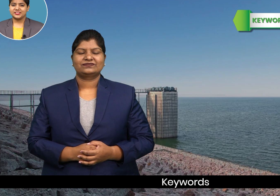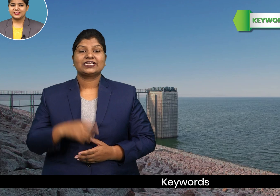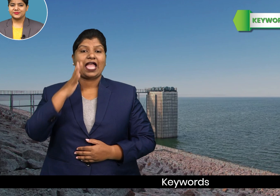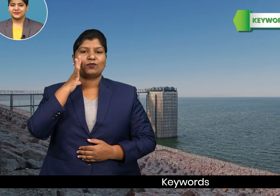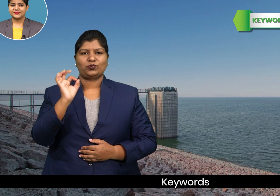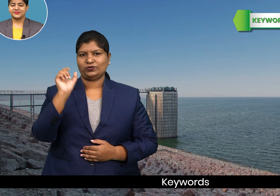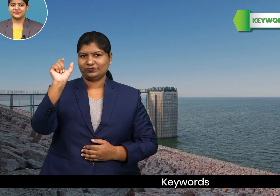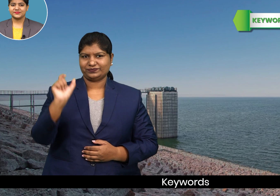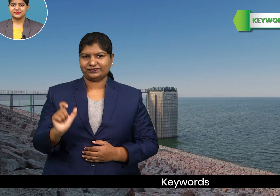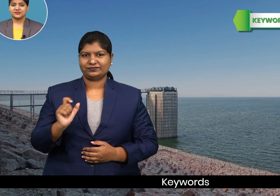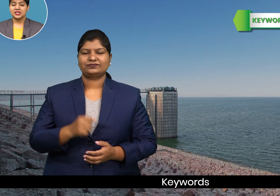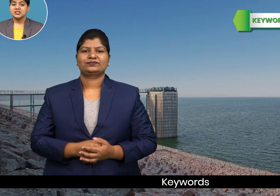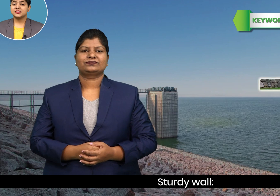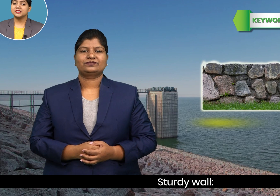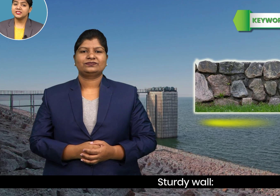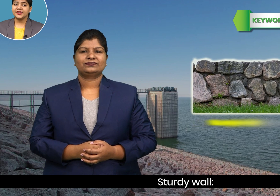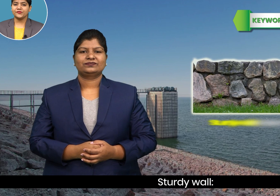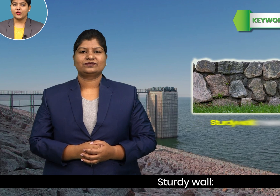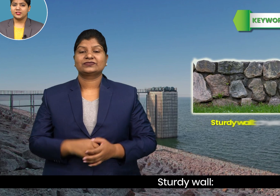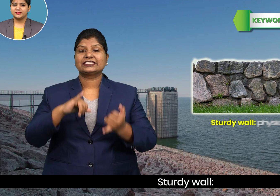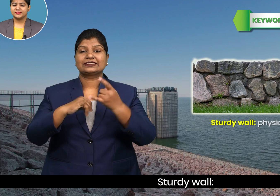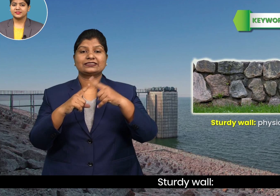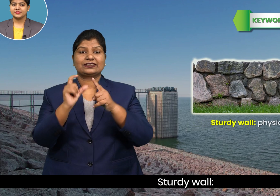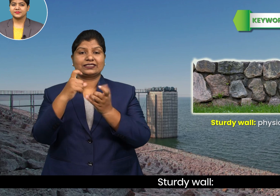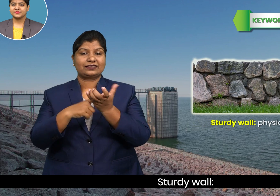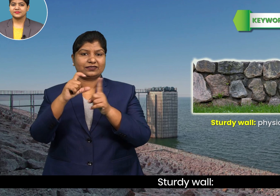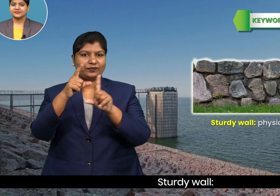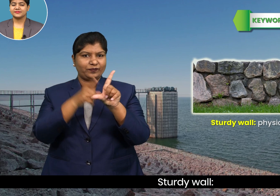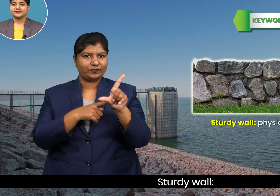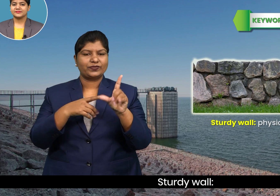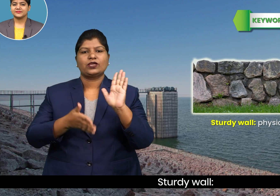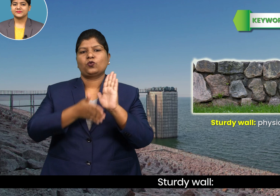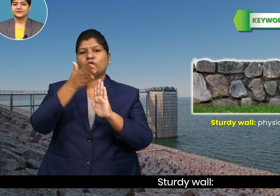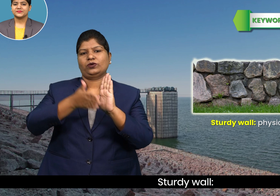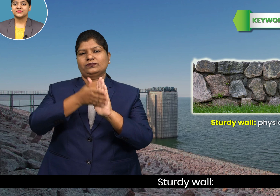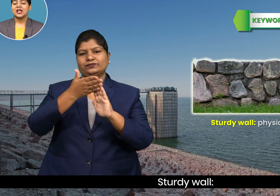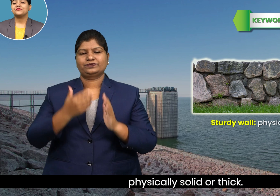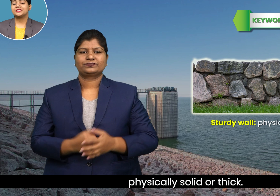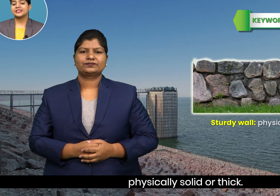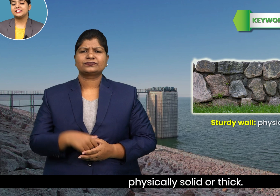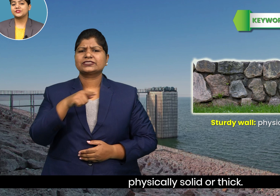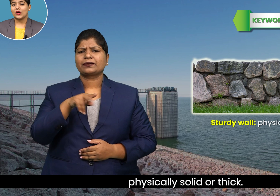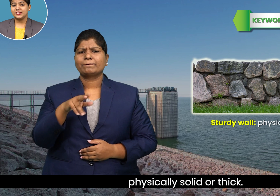sturdy wall physically solid